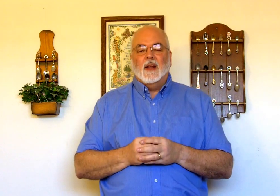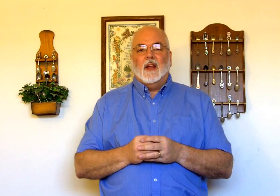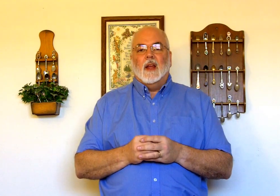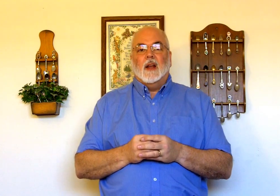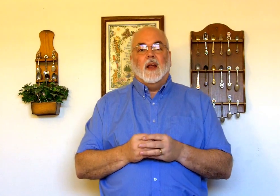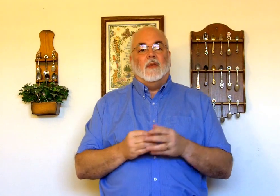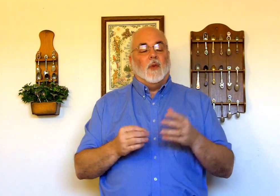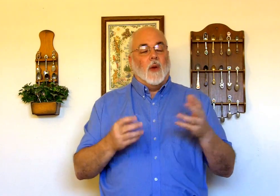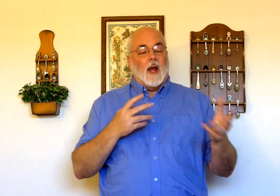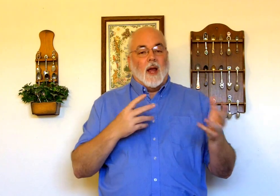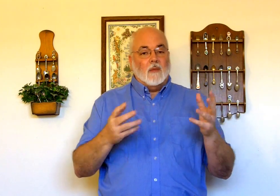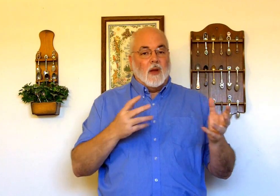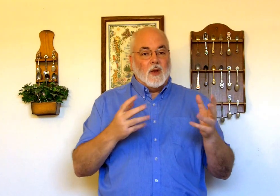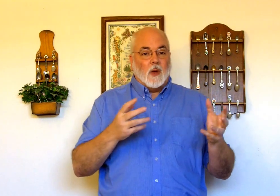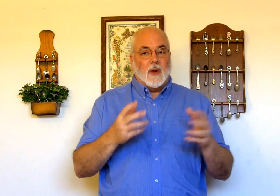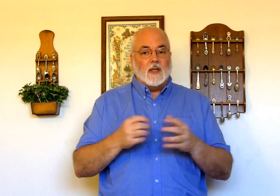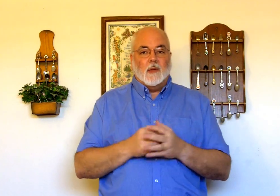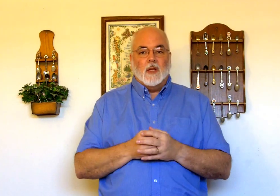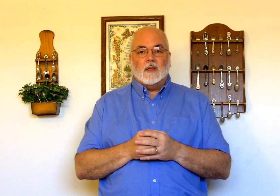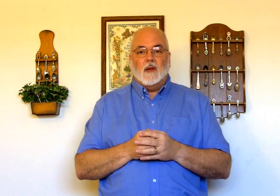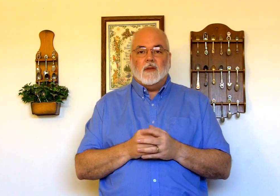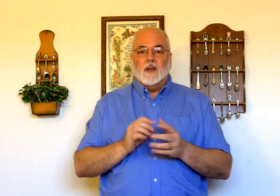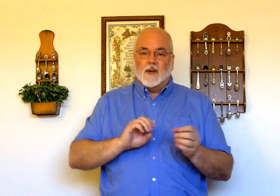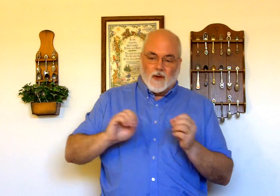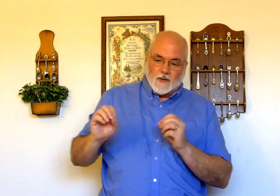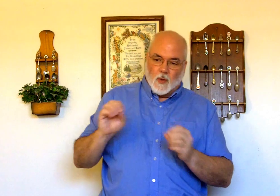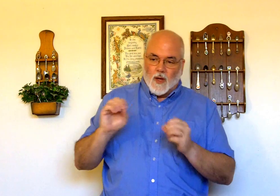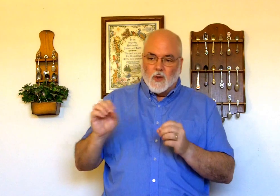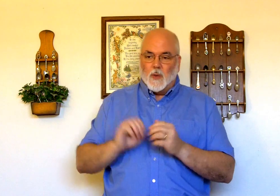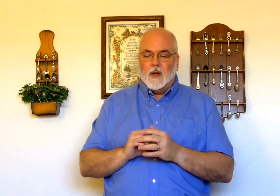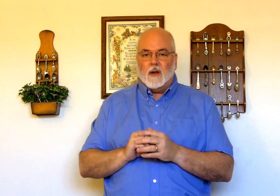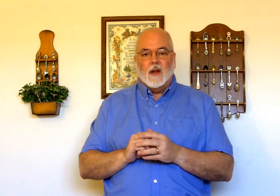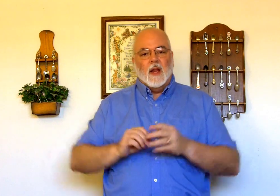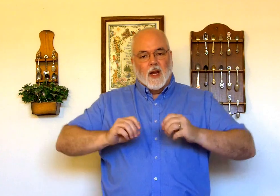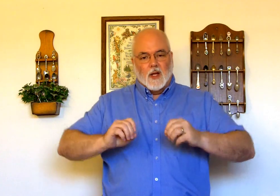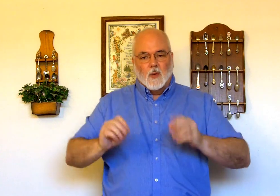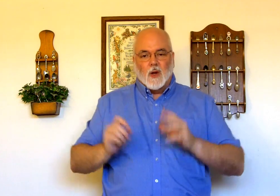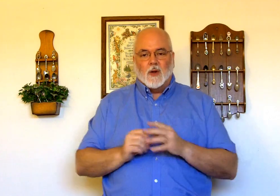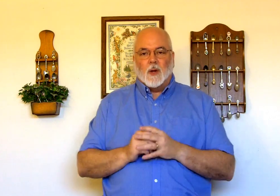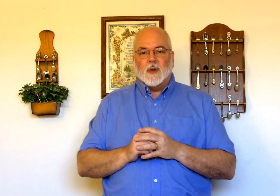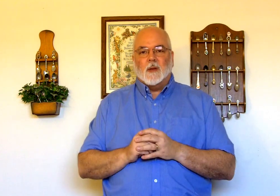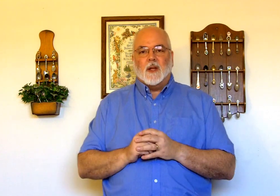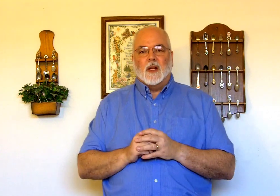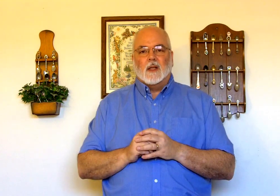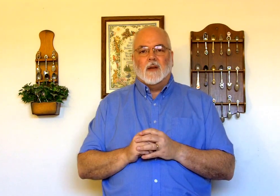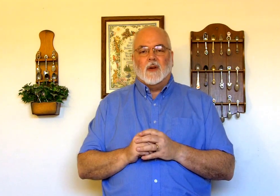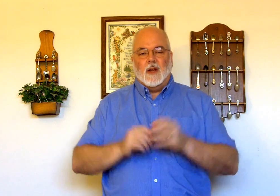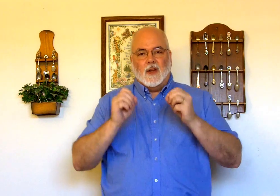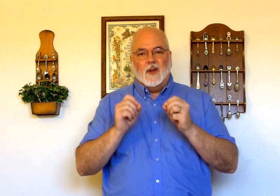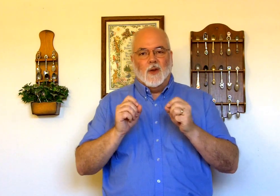And if the way I'm interpreting some of this stuff differs from the way you read it, and you want to interpret something a little differently, go